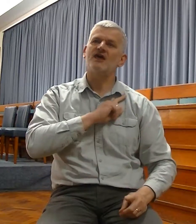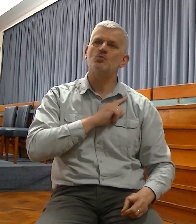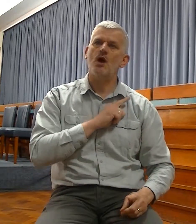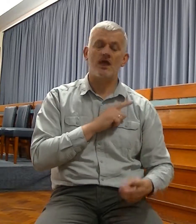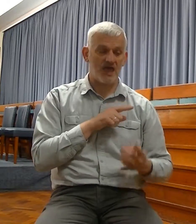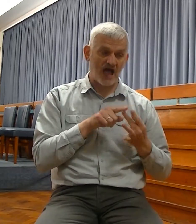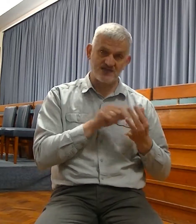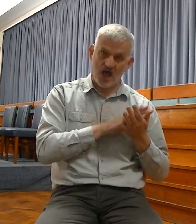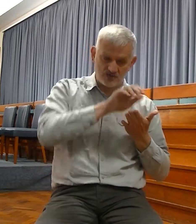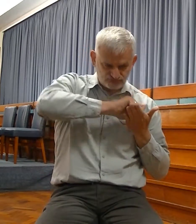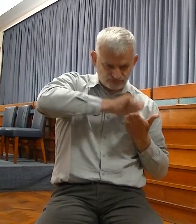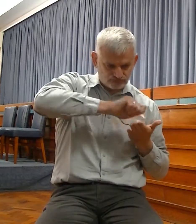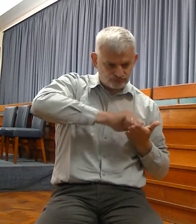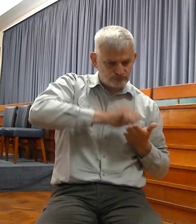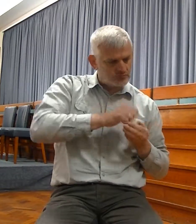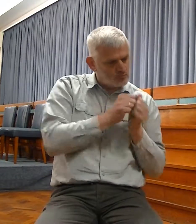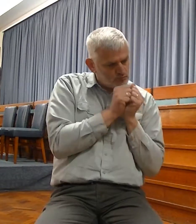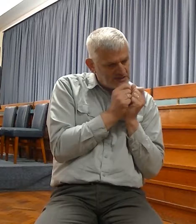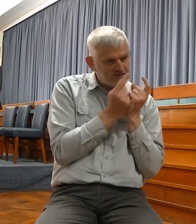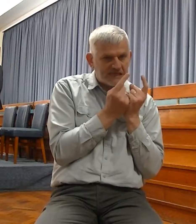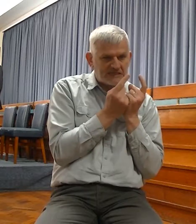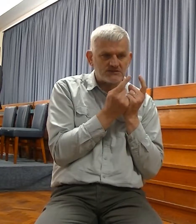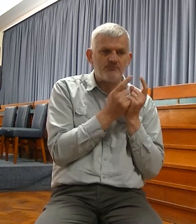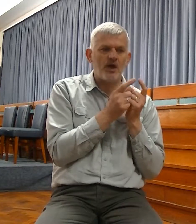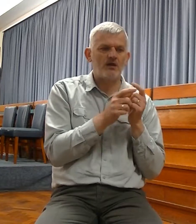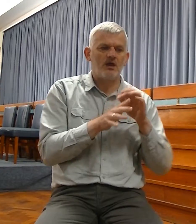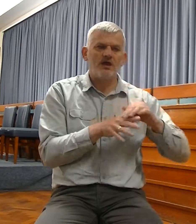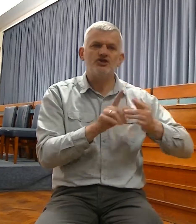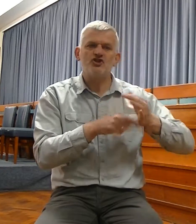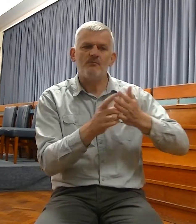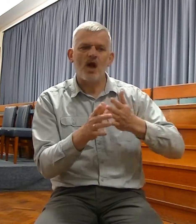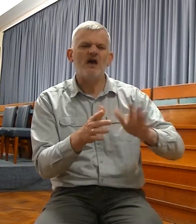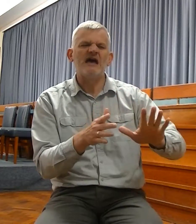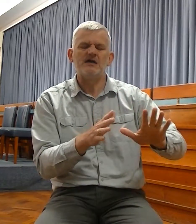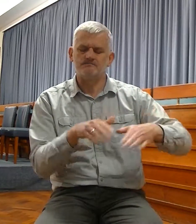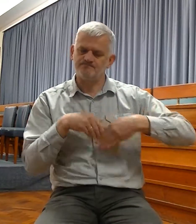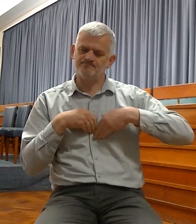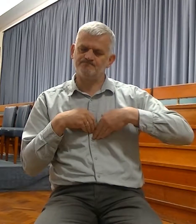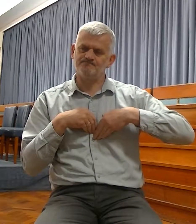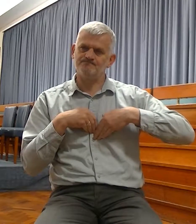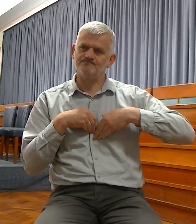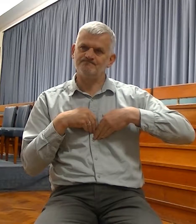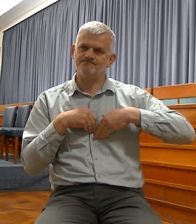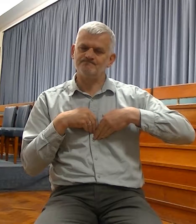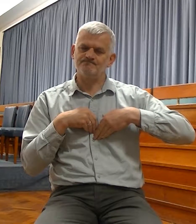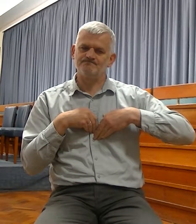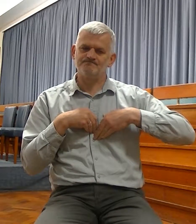of the prophet Jeremiah. Some things he does not reveal, as Iodiah did before him.